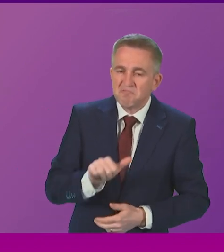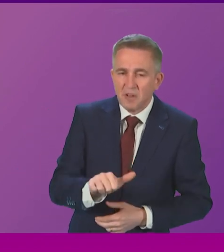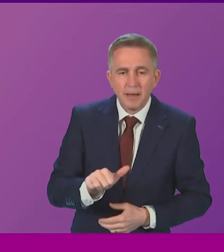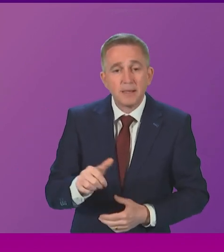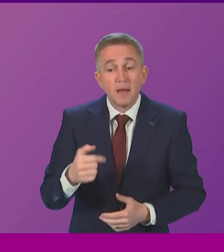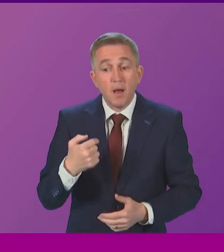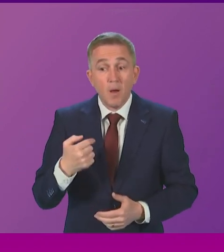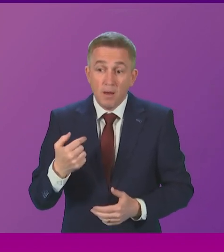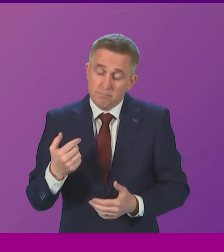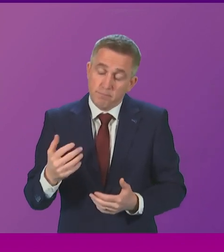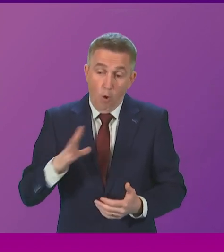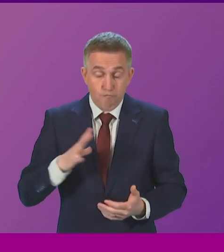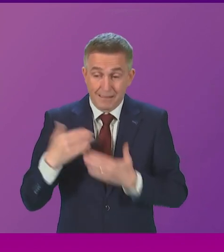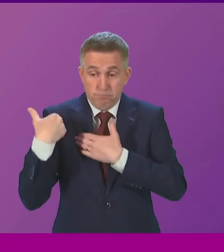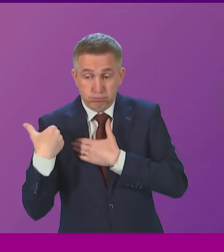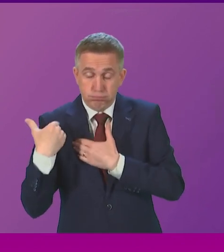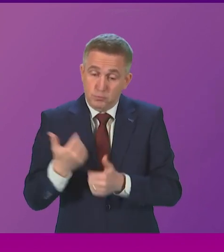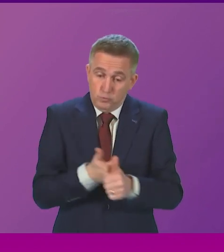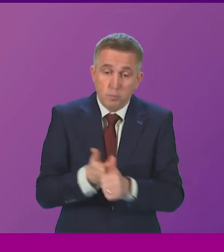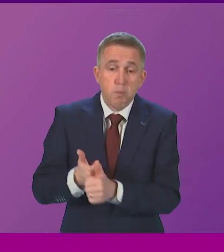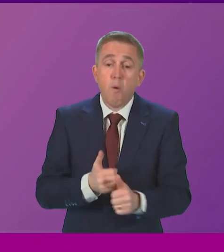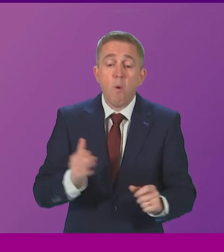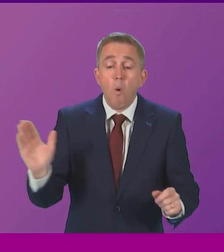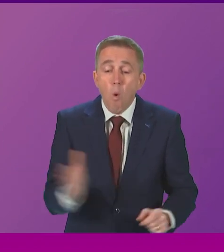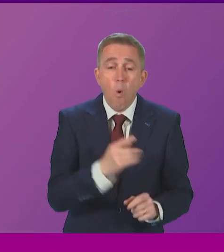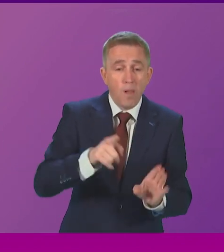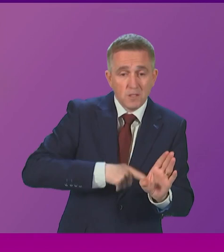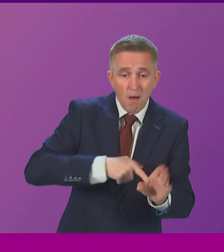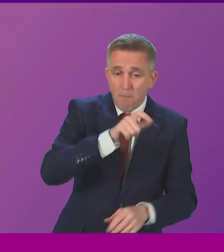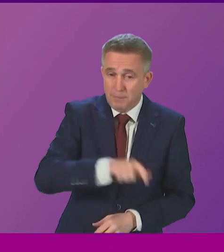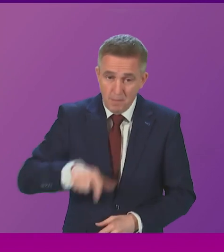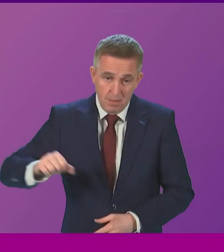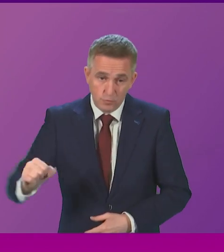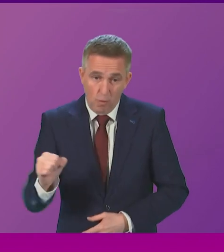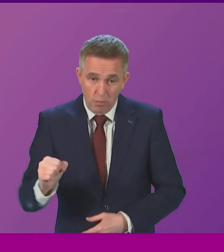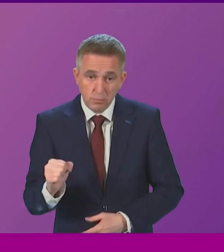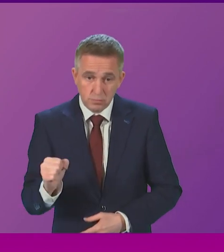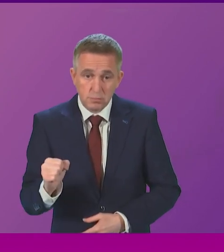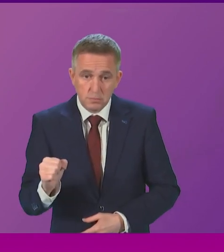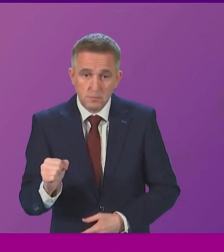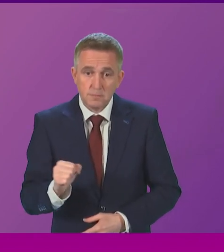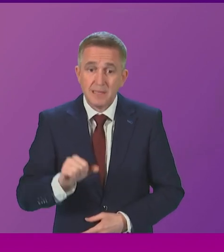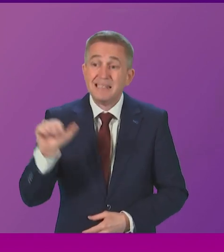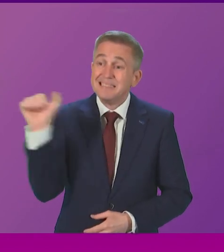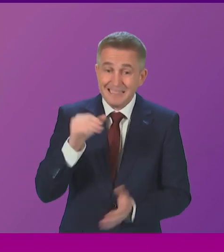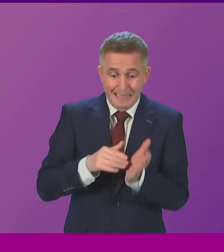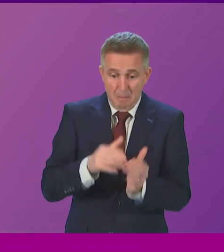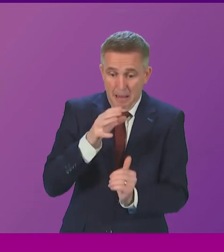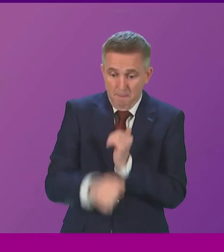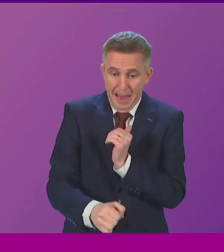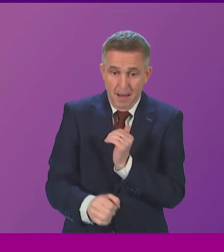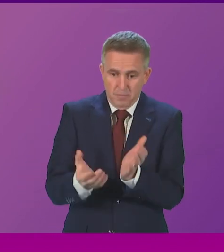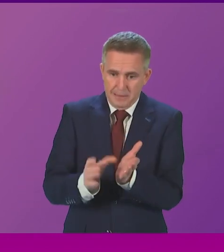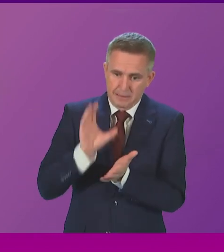to support the mental well-being of all young people in Scotland. We continue to provide £16 million to local